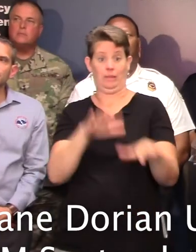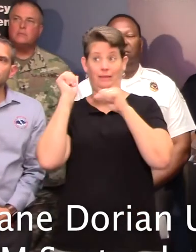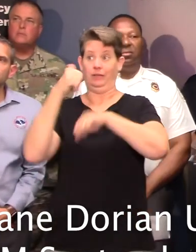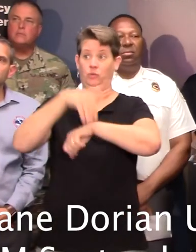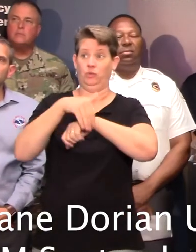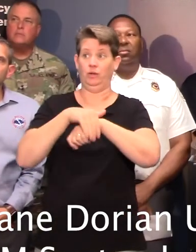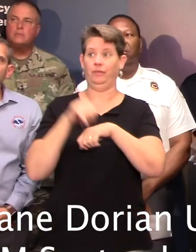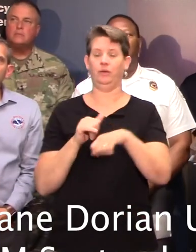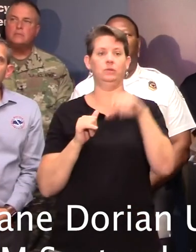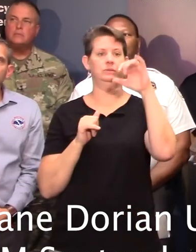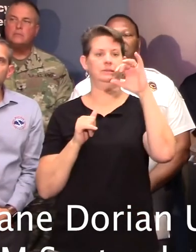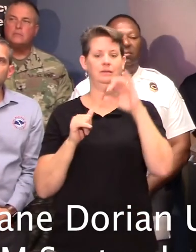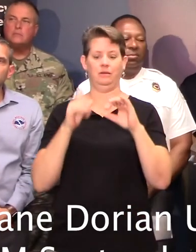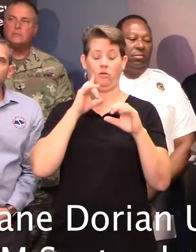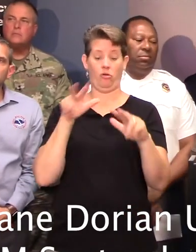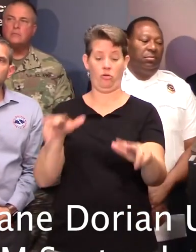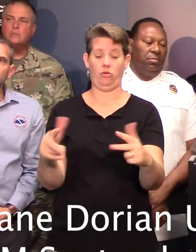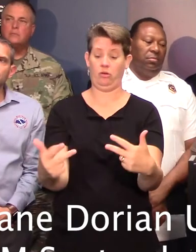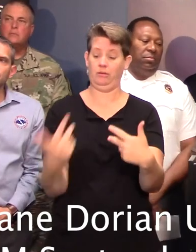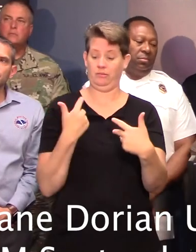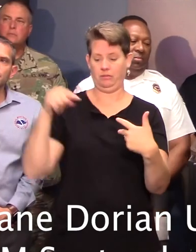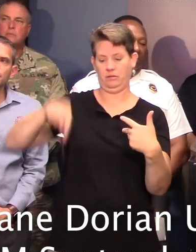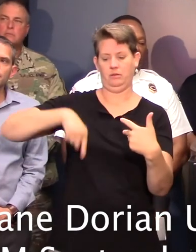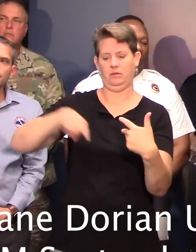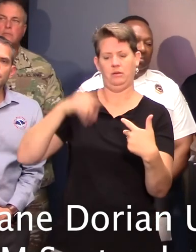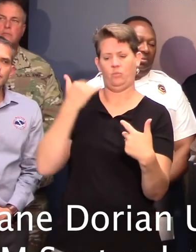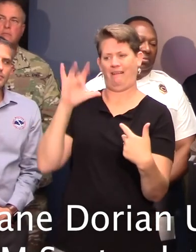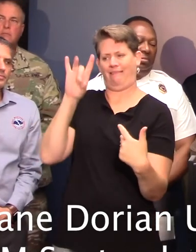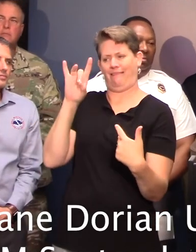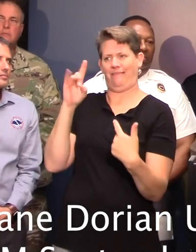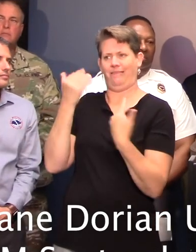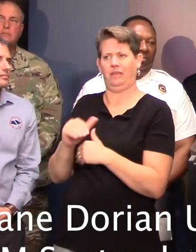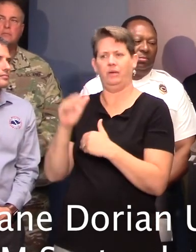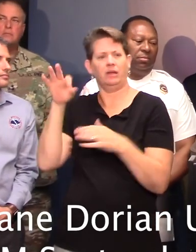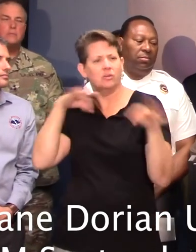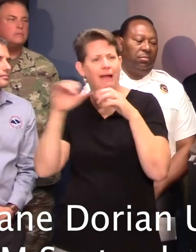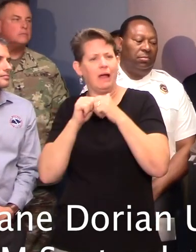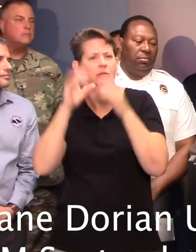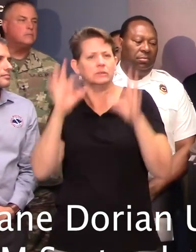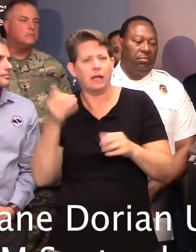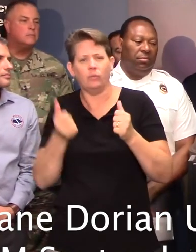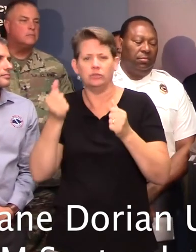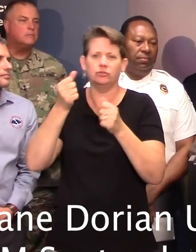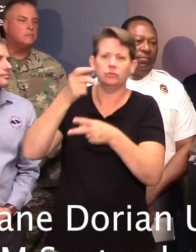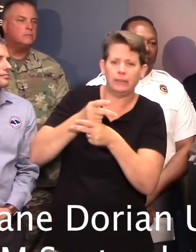maybe those eight exits on the reverse lanes that are open and why more aren't open? Can you explain how you decide which ones to open?